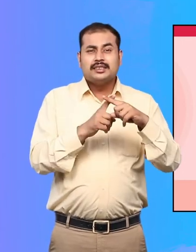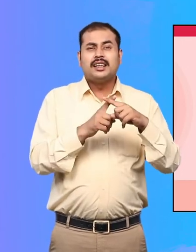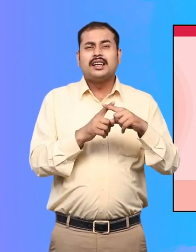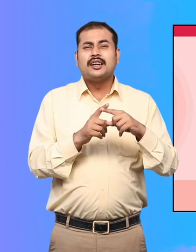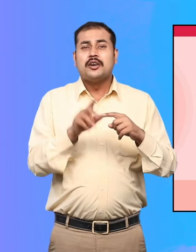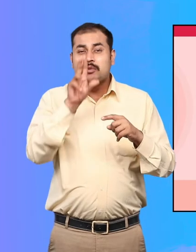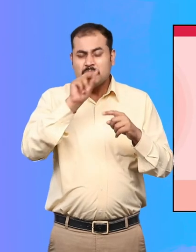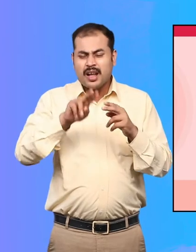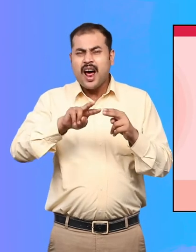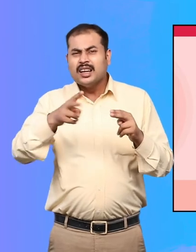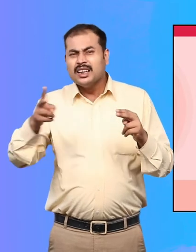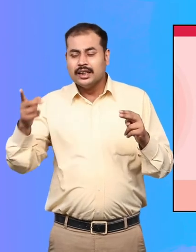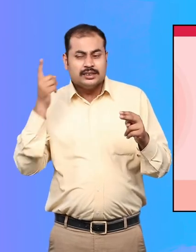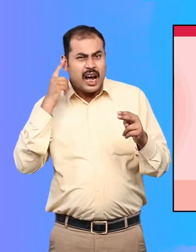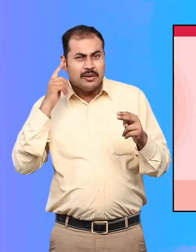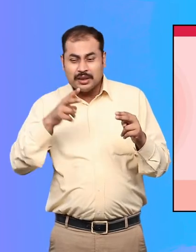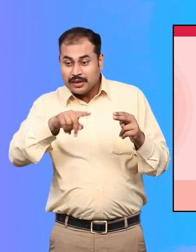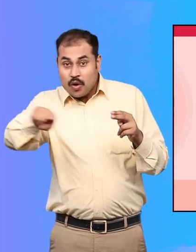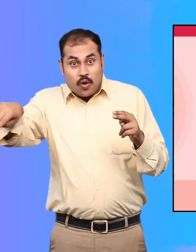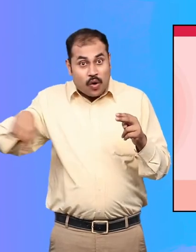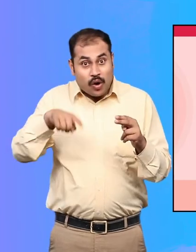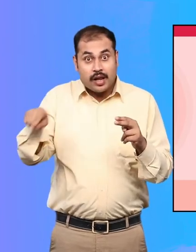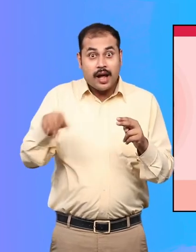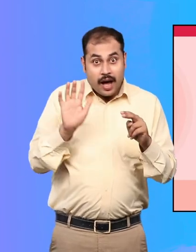including descriptions of surrounding noises. noises. 7.